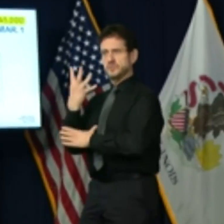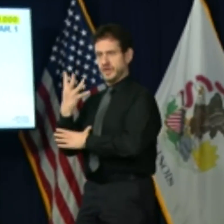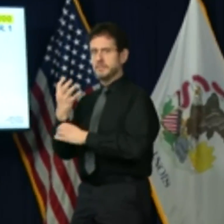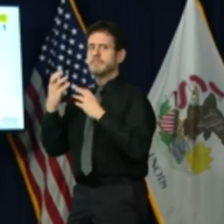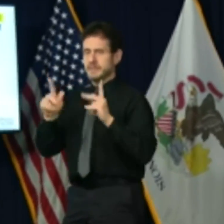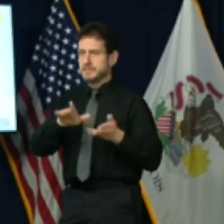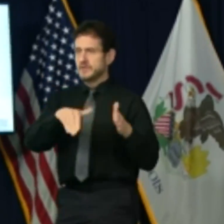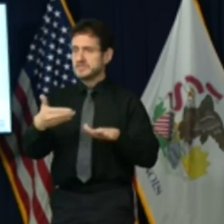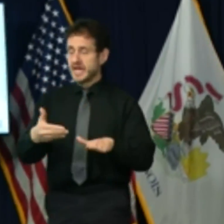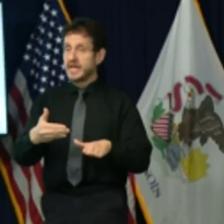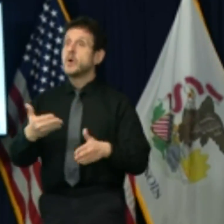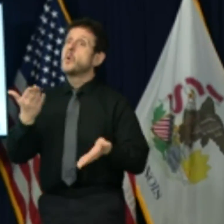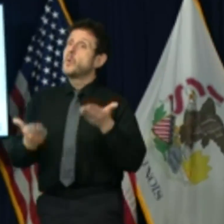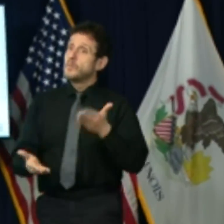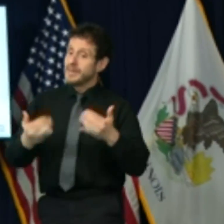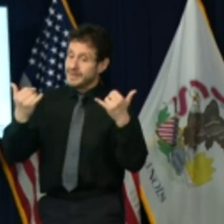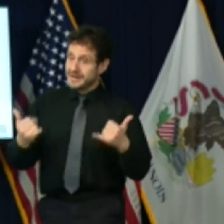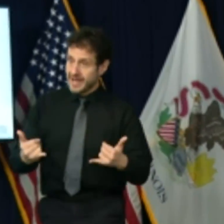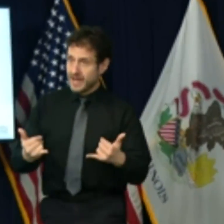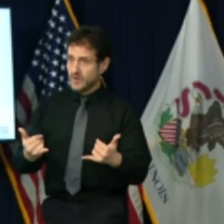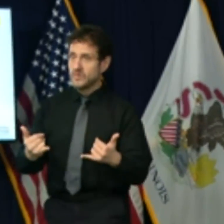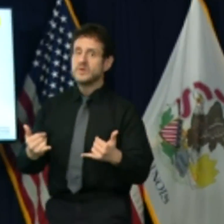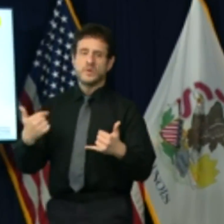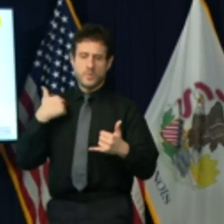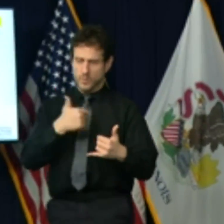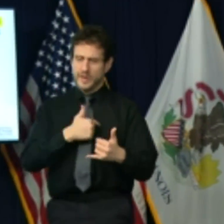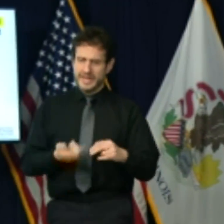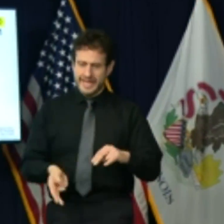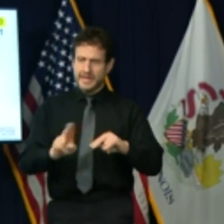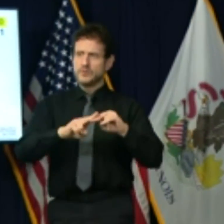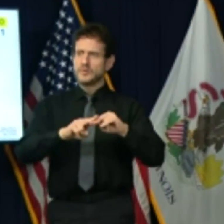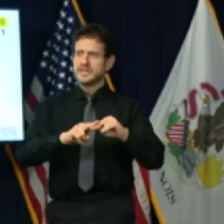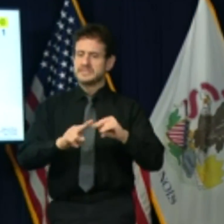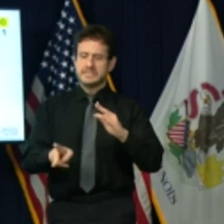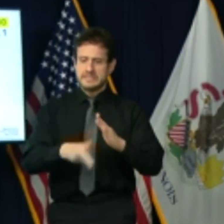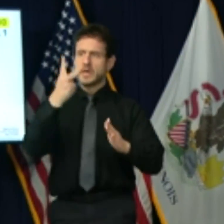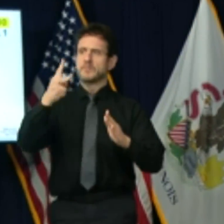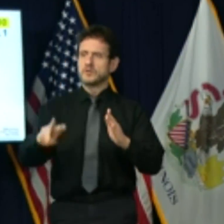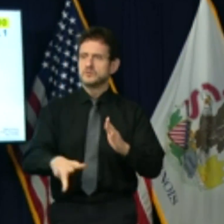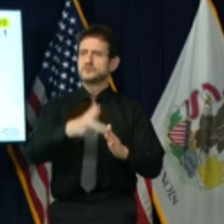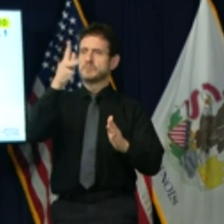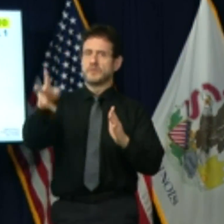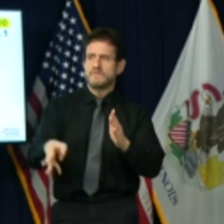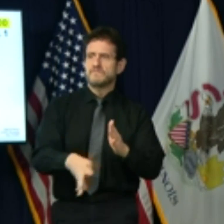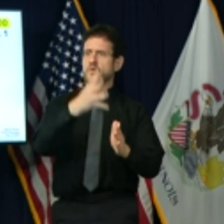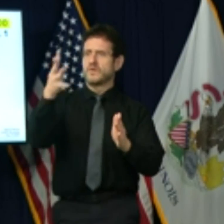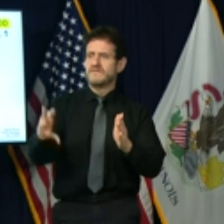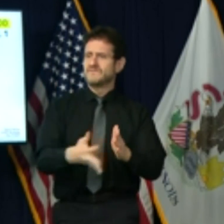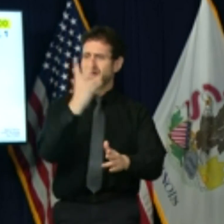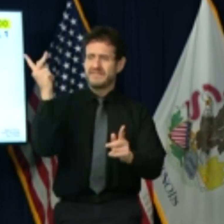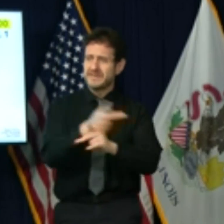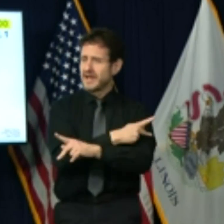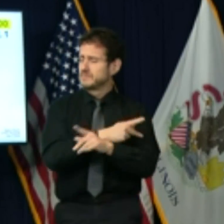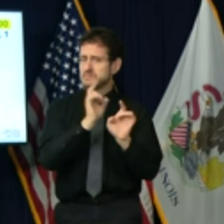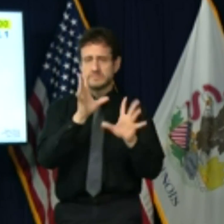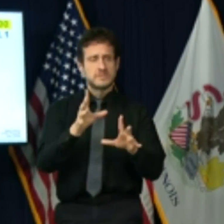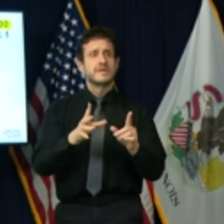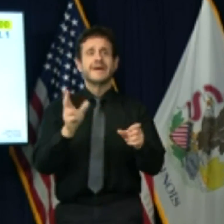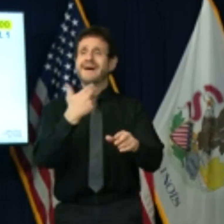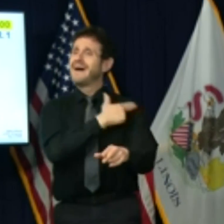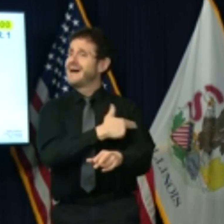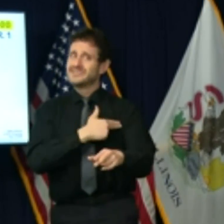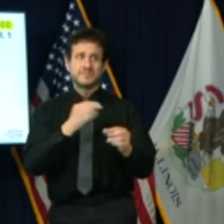to four to five times that level, a risk that grows as hospitals become increasingly filled